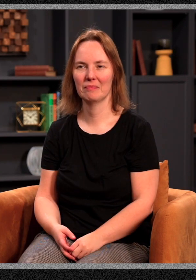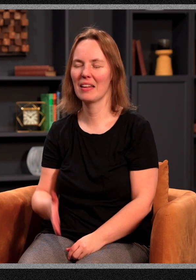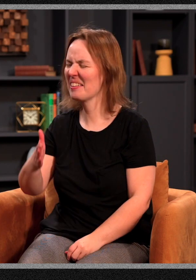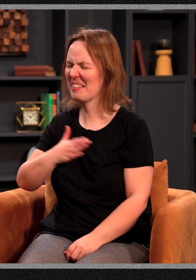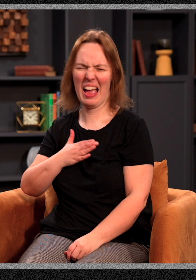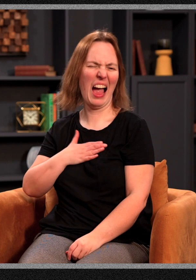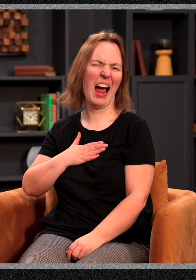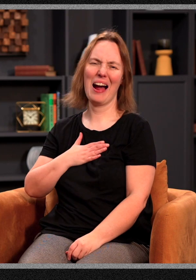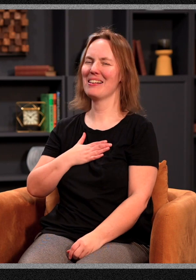that's my boy.